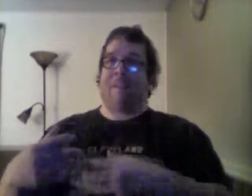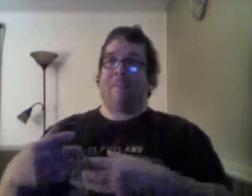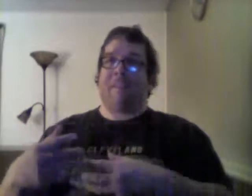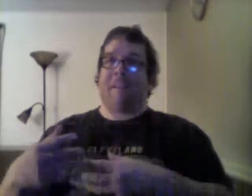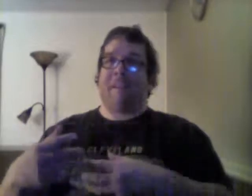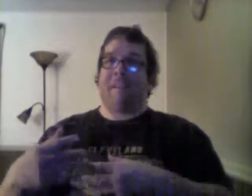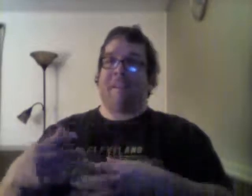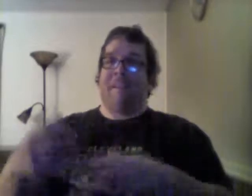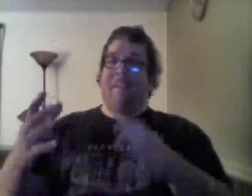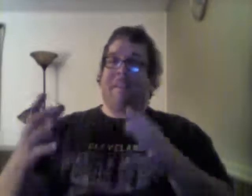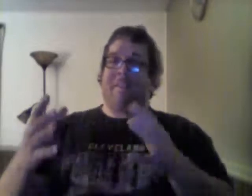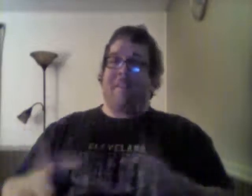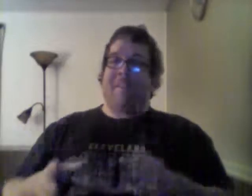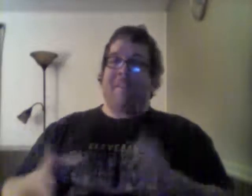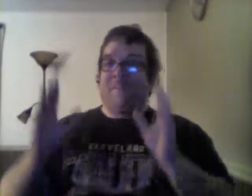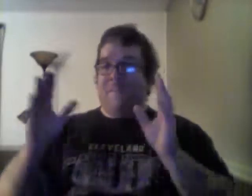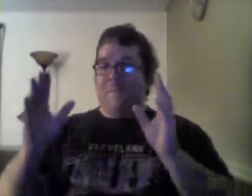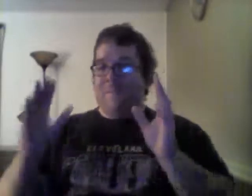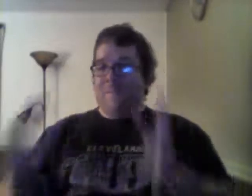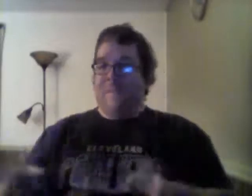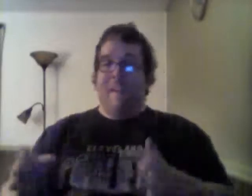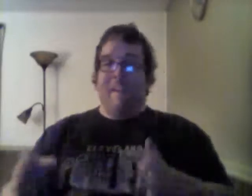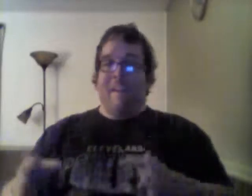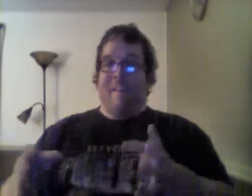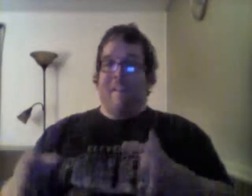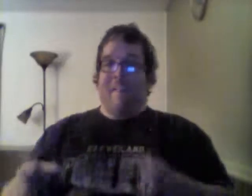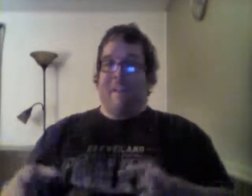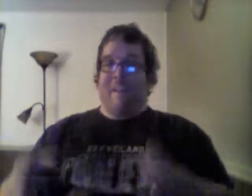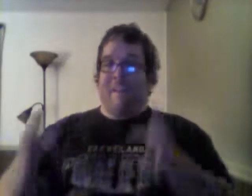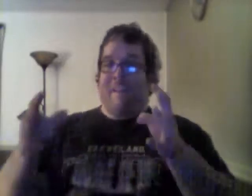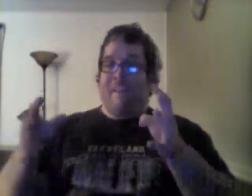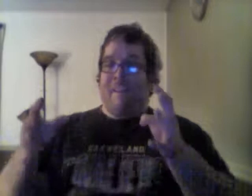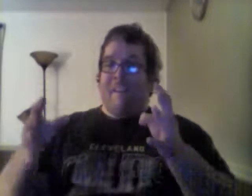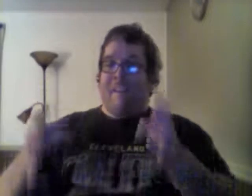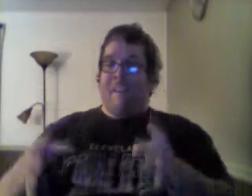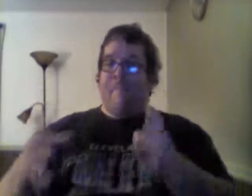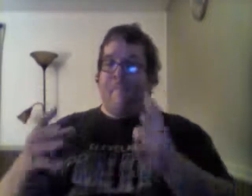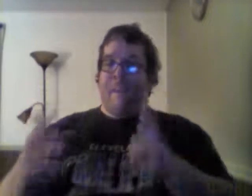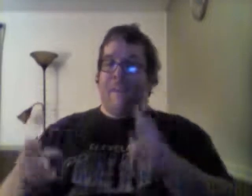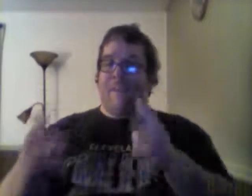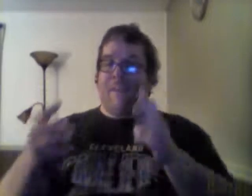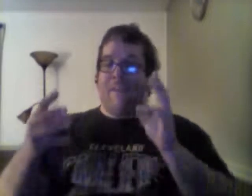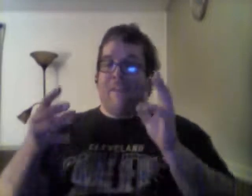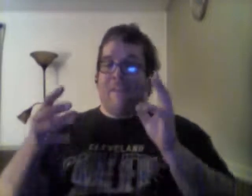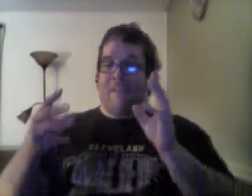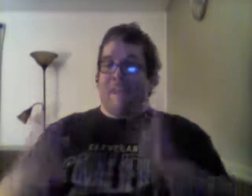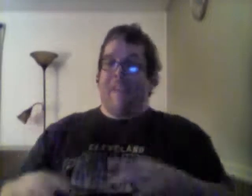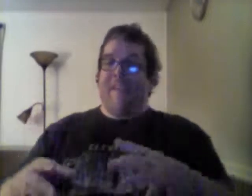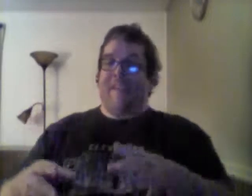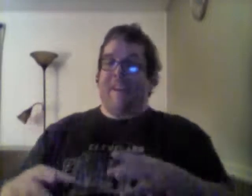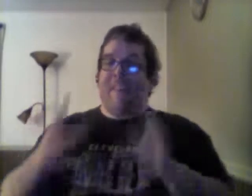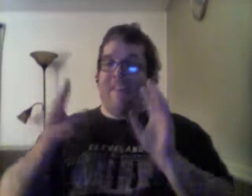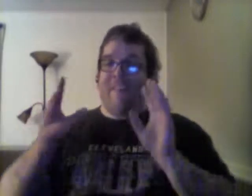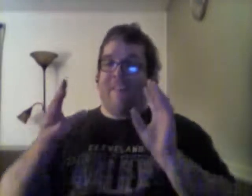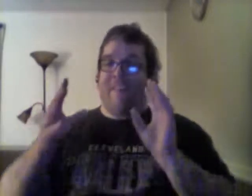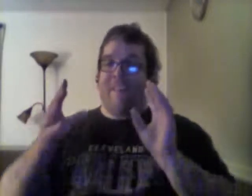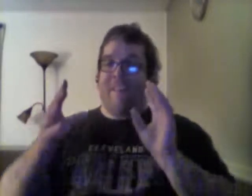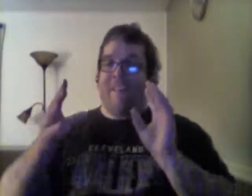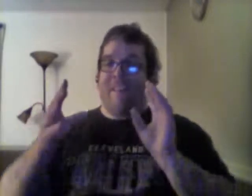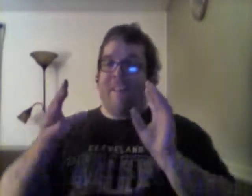underground. So they figure, they make her get in this coffin, uh,